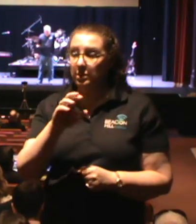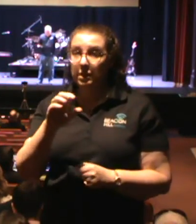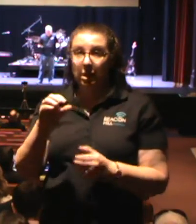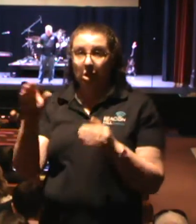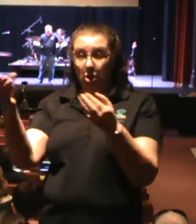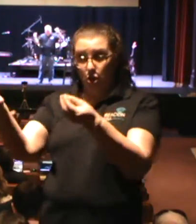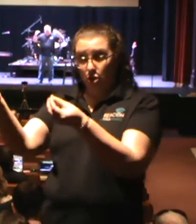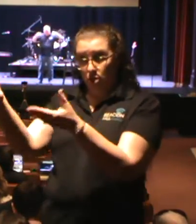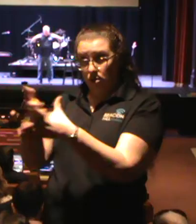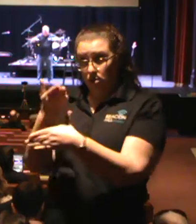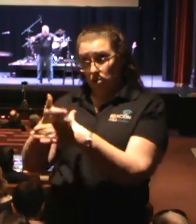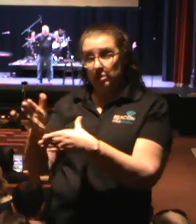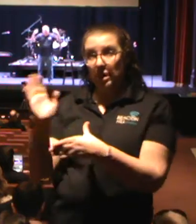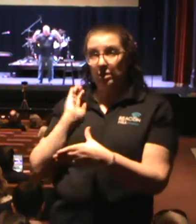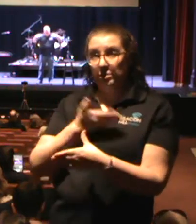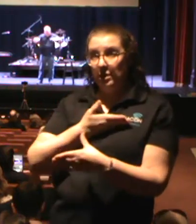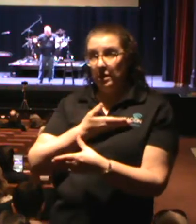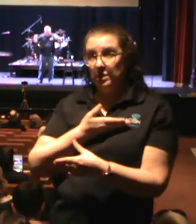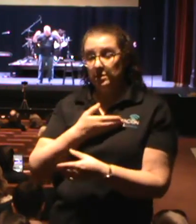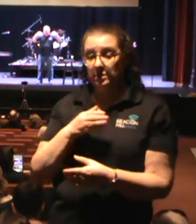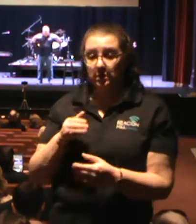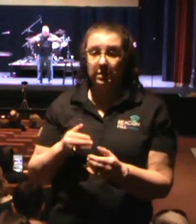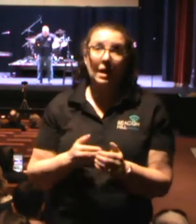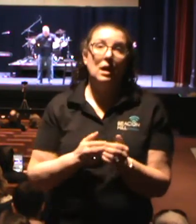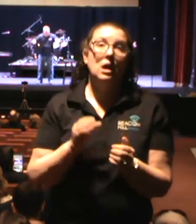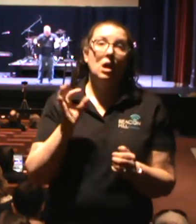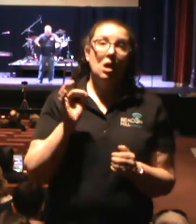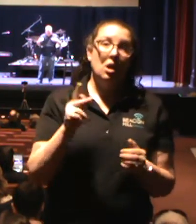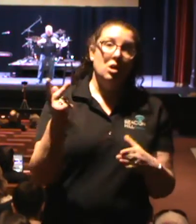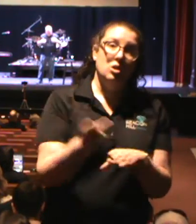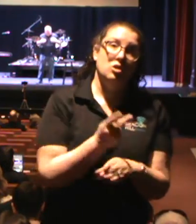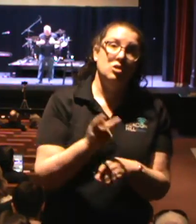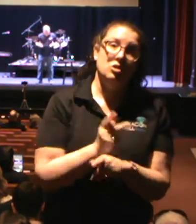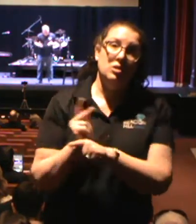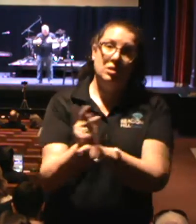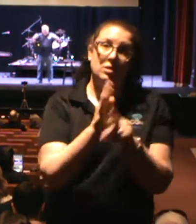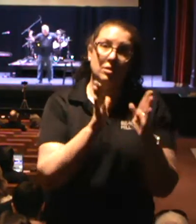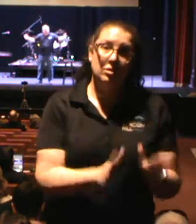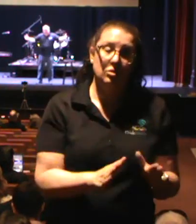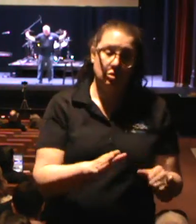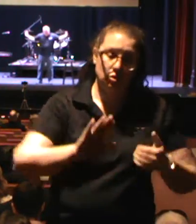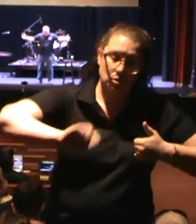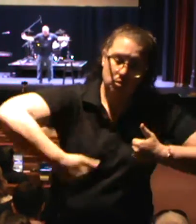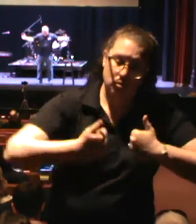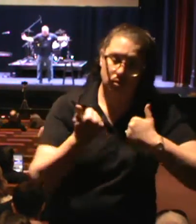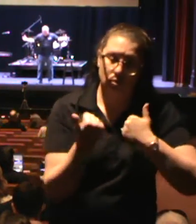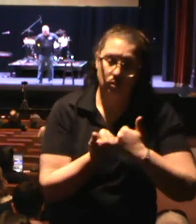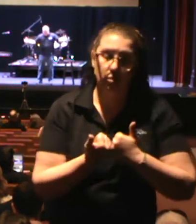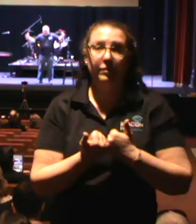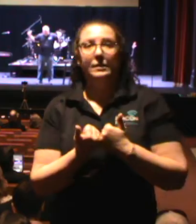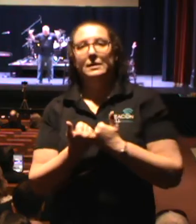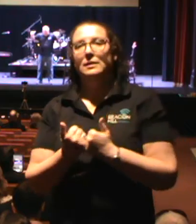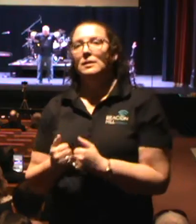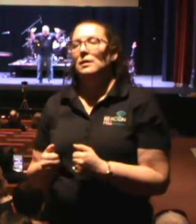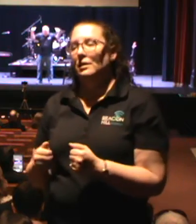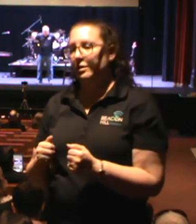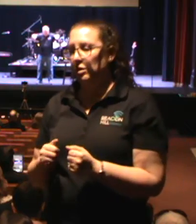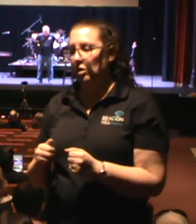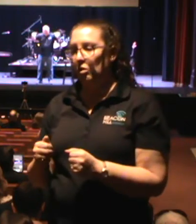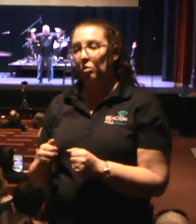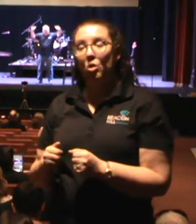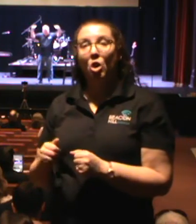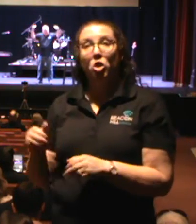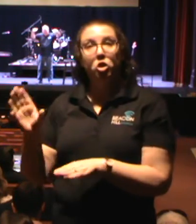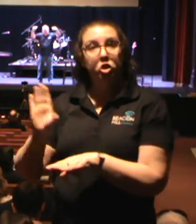works of service so that the body of Christ may be built up. So the purpose of official deacons is to make the church